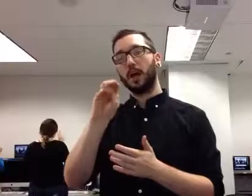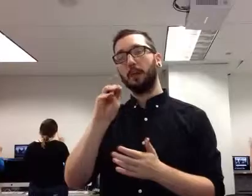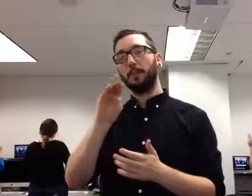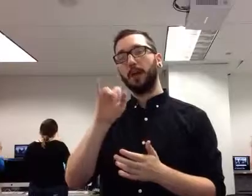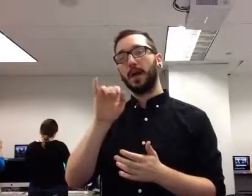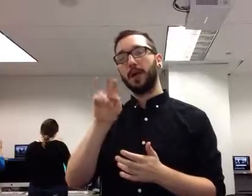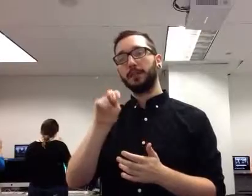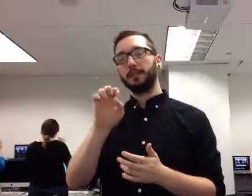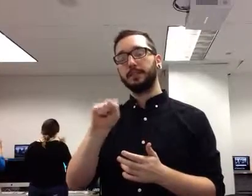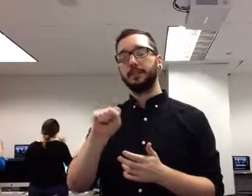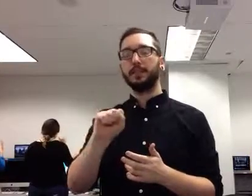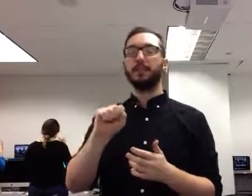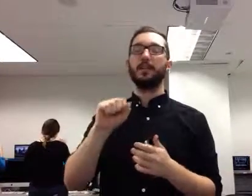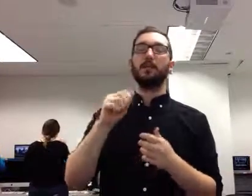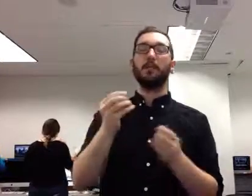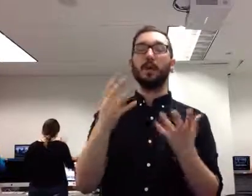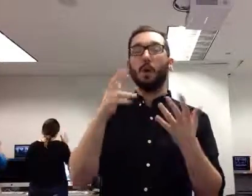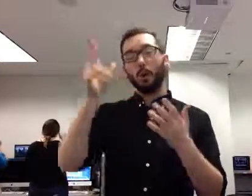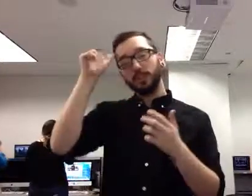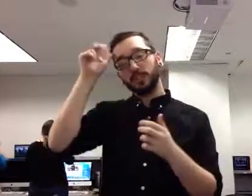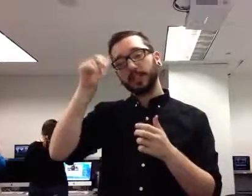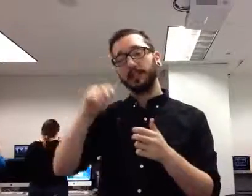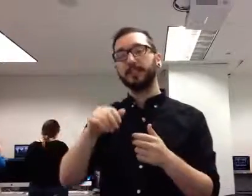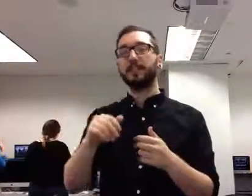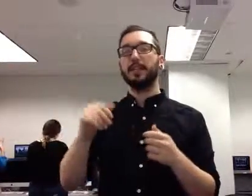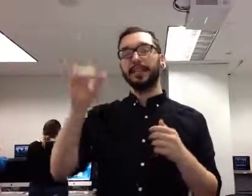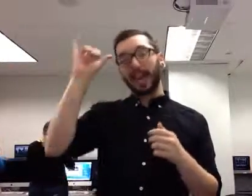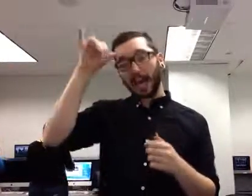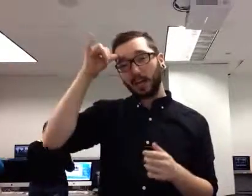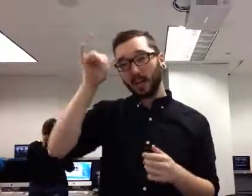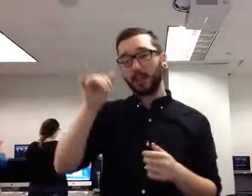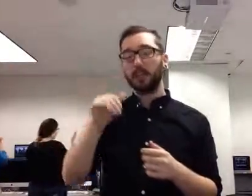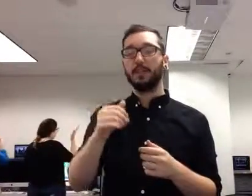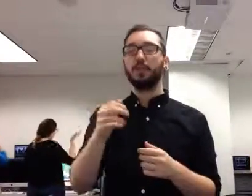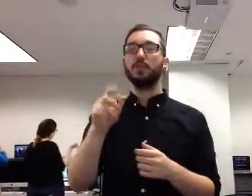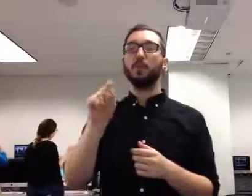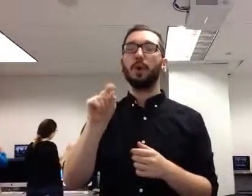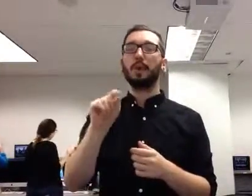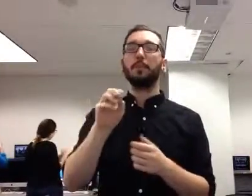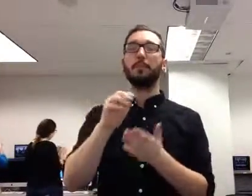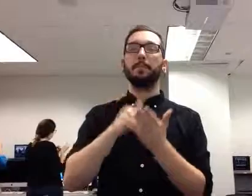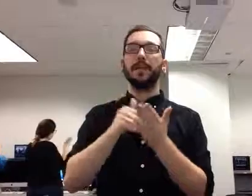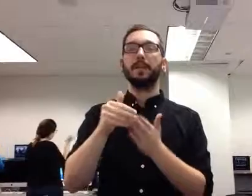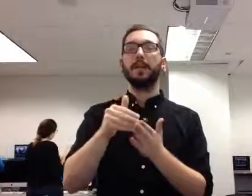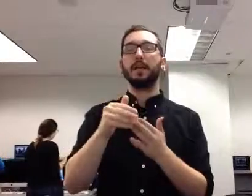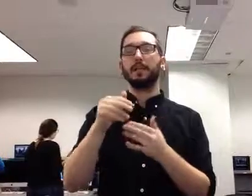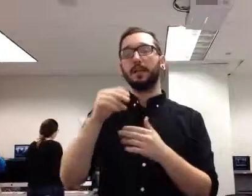Seventeen million cattle. Twenty million hogs. And twenty-seven, and I just threw in three sheep.